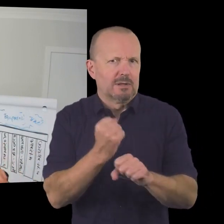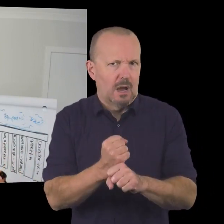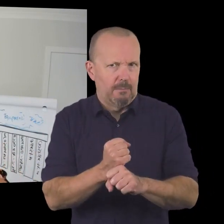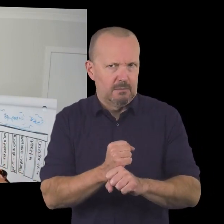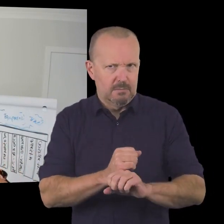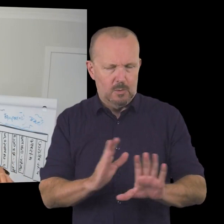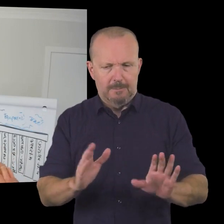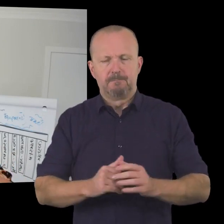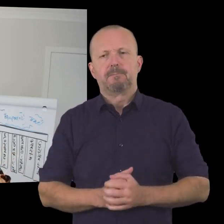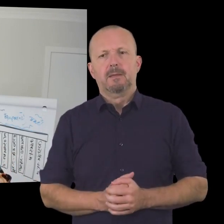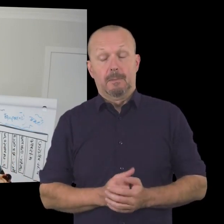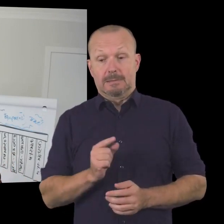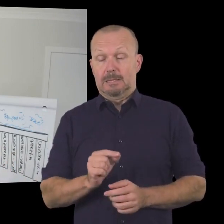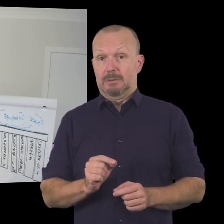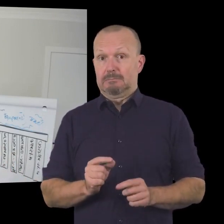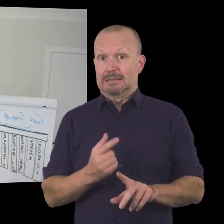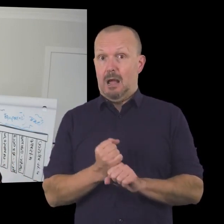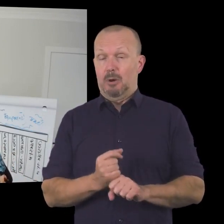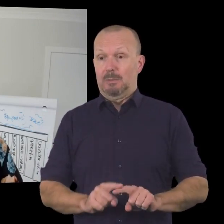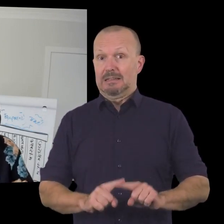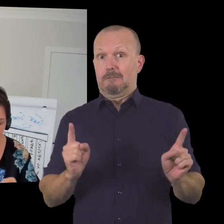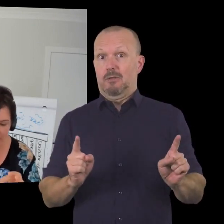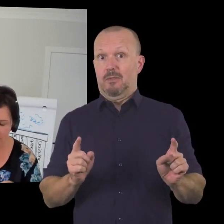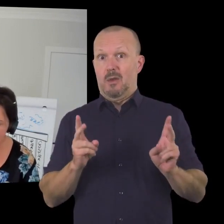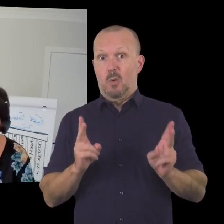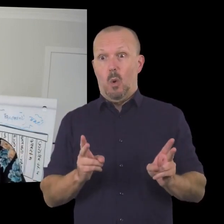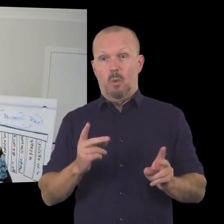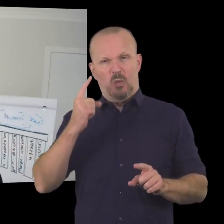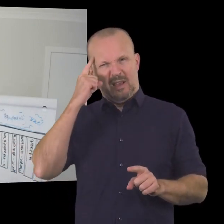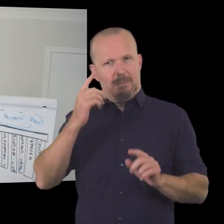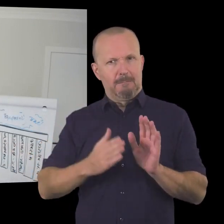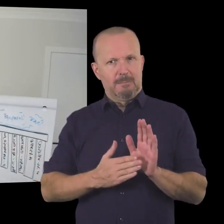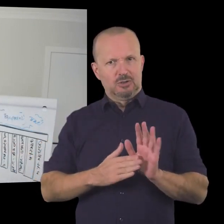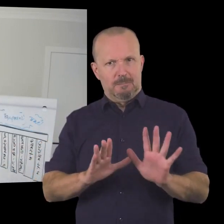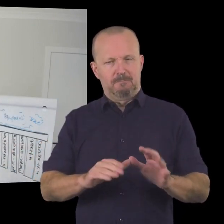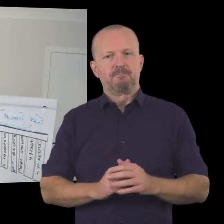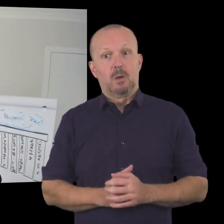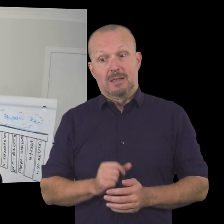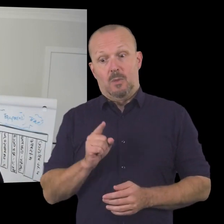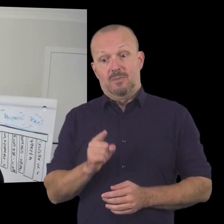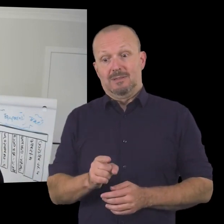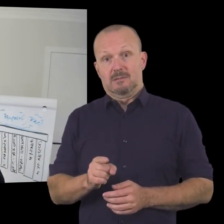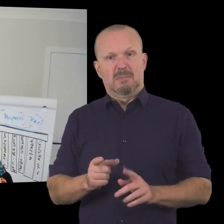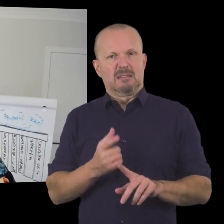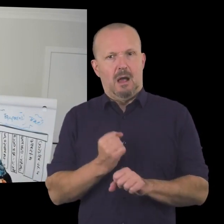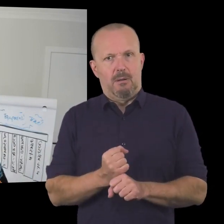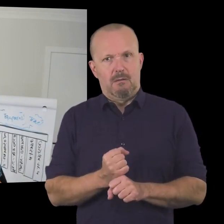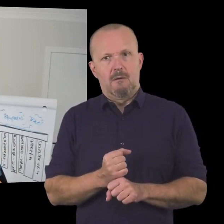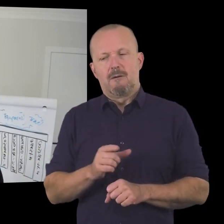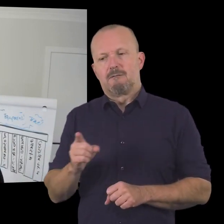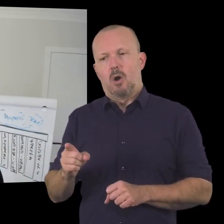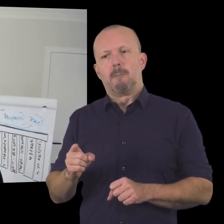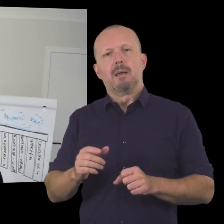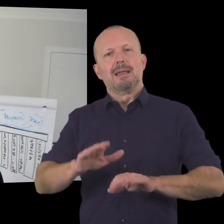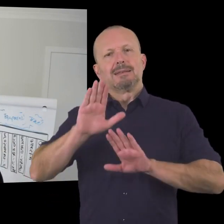counter to the way that we think about membership so this example of membership is from a branch of the woman's